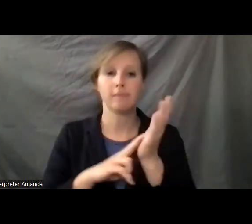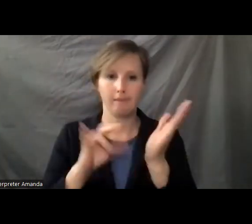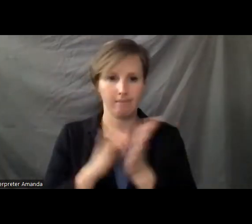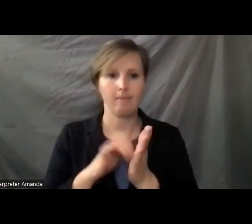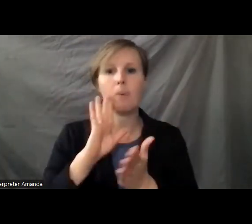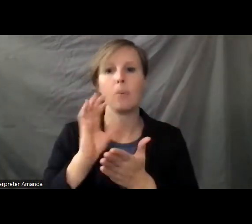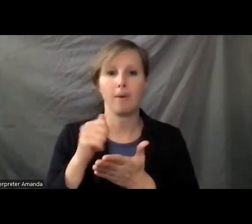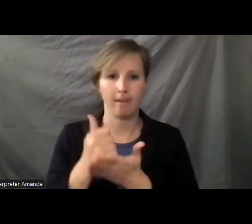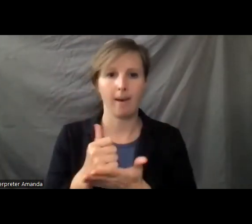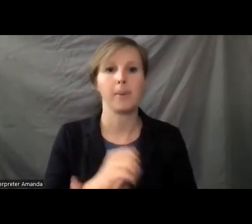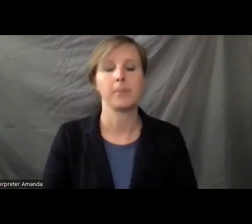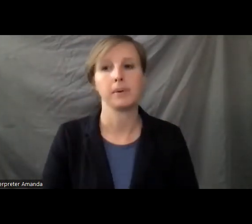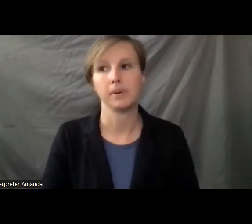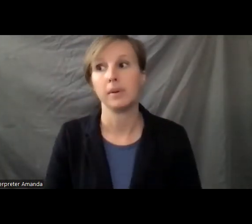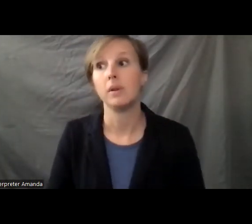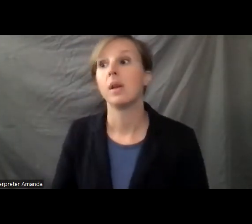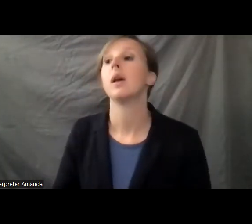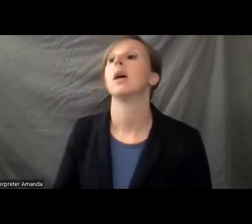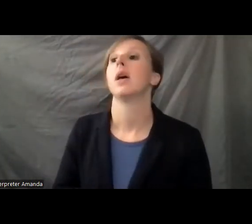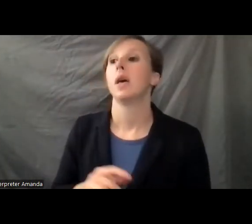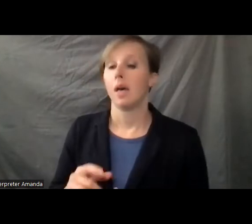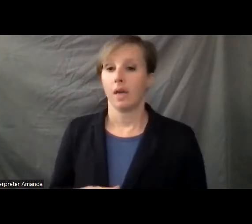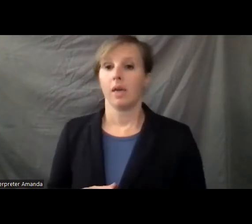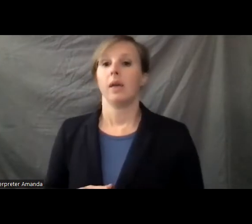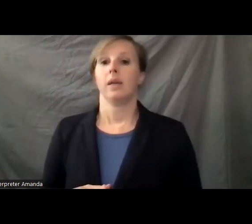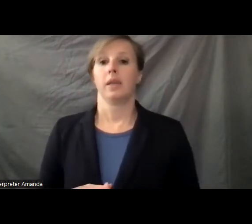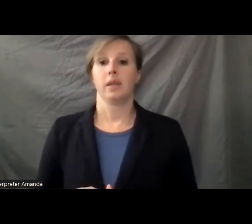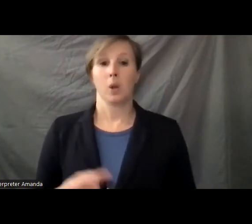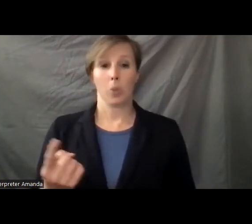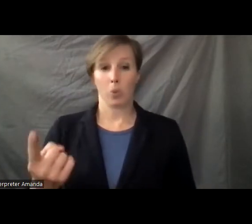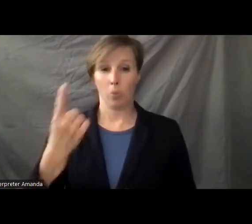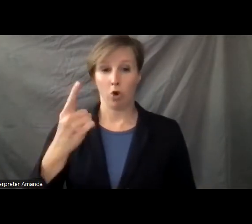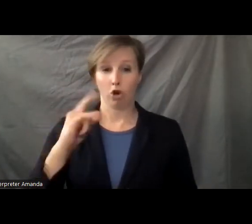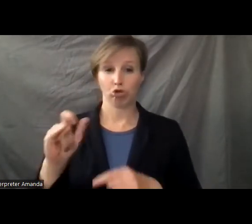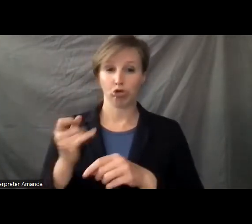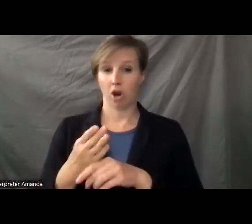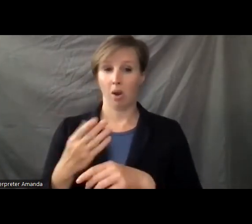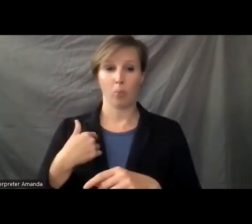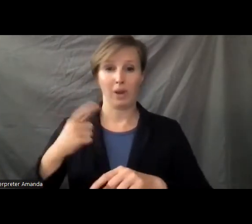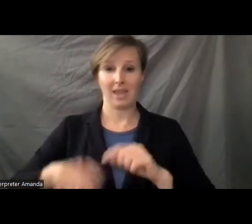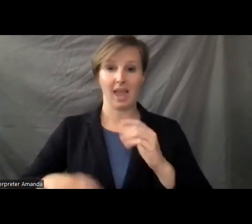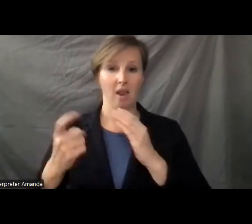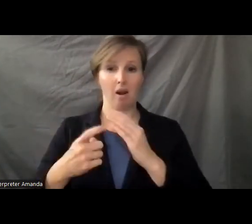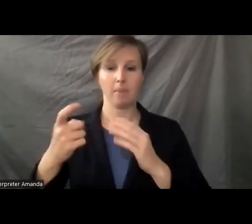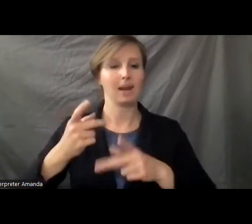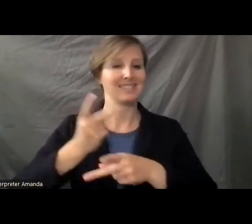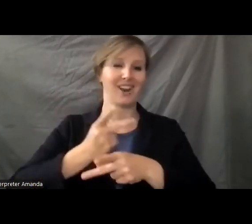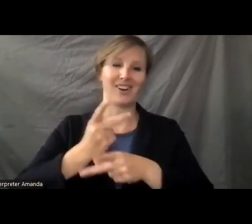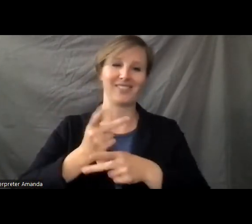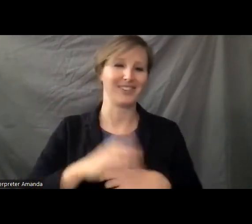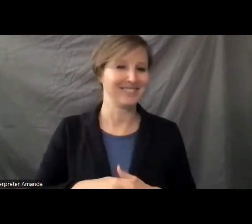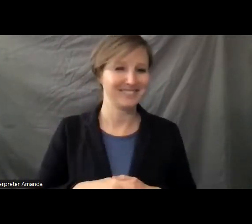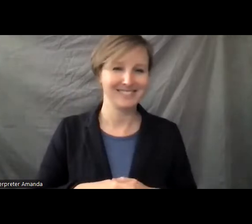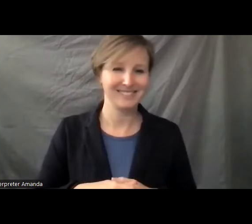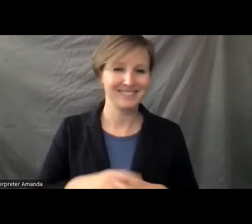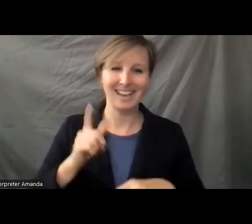too. But then on the largest single picture, the one job we can't automate is caregiver. And